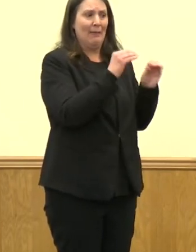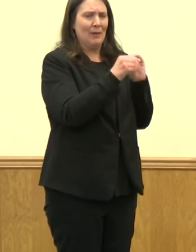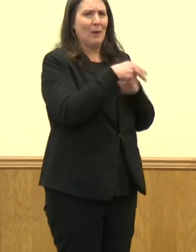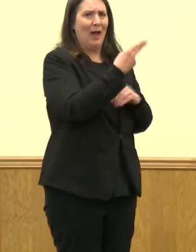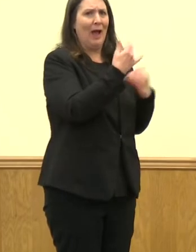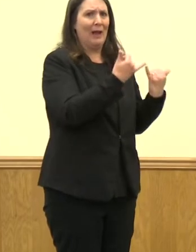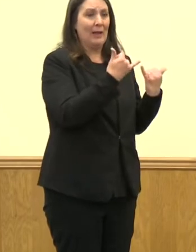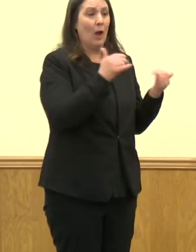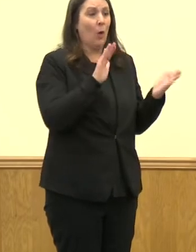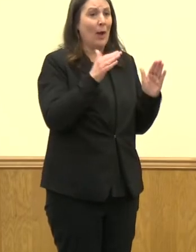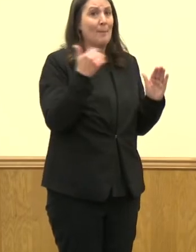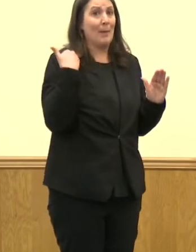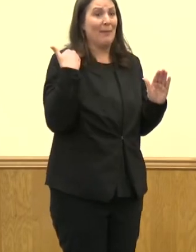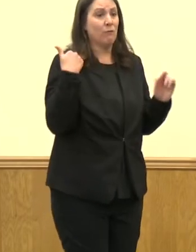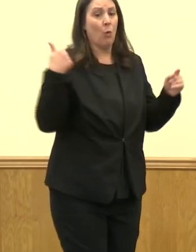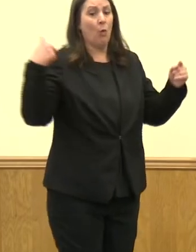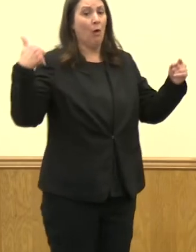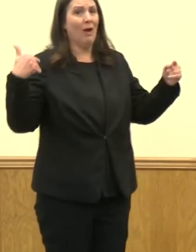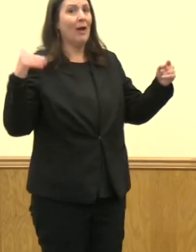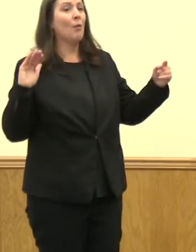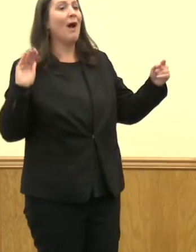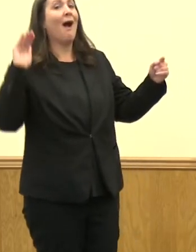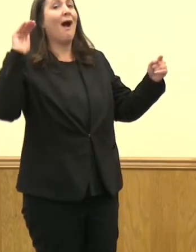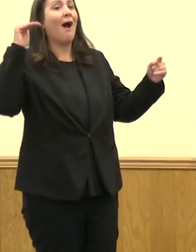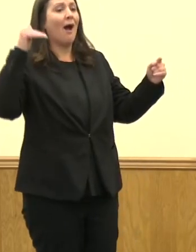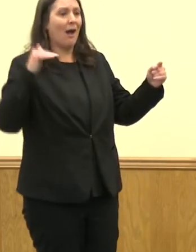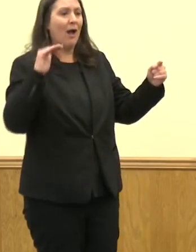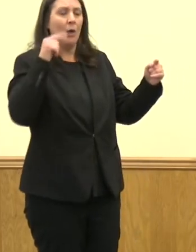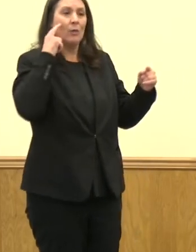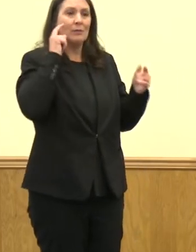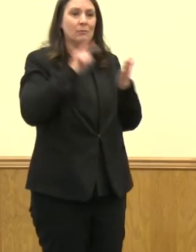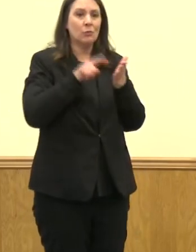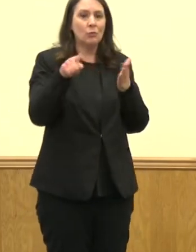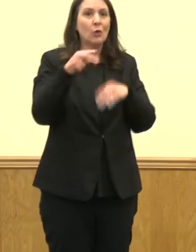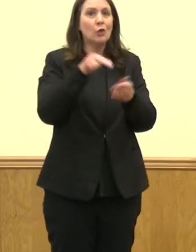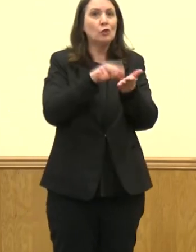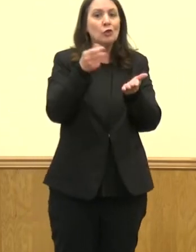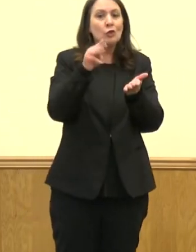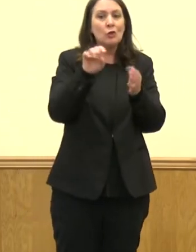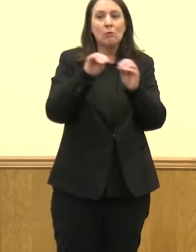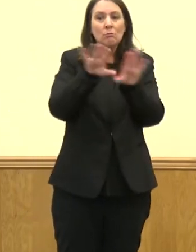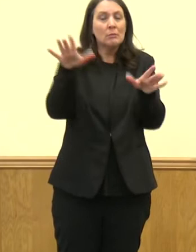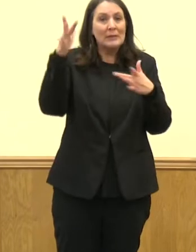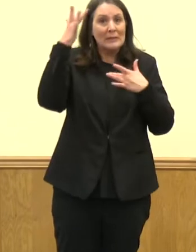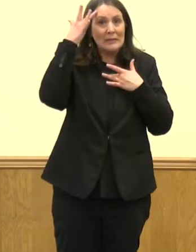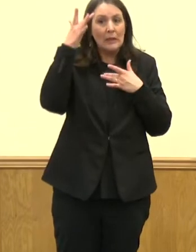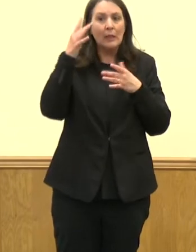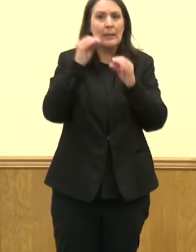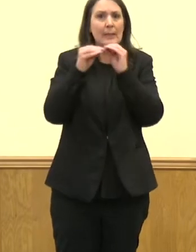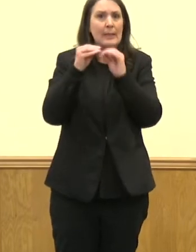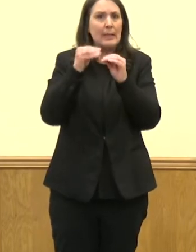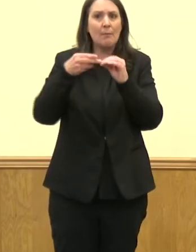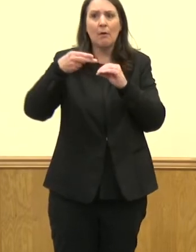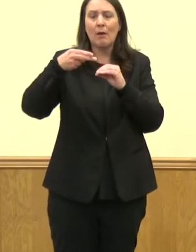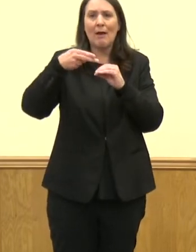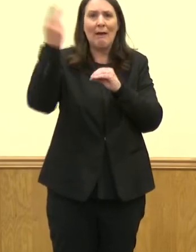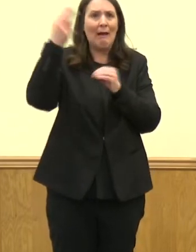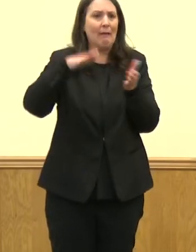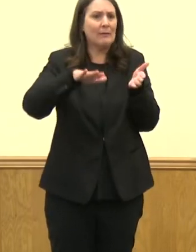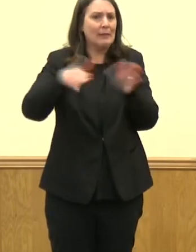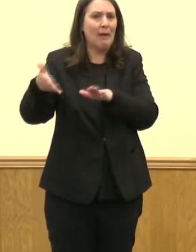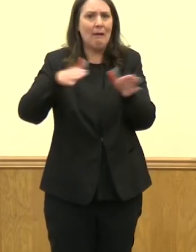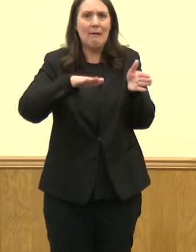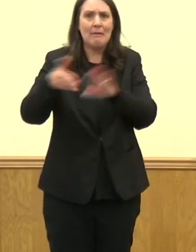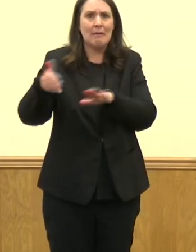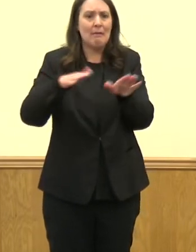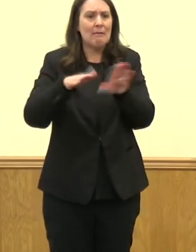when we've had before vaccines, outbreaks in nursing homes, where you would see a considerable change in our death rates as well as our mortality.